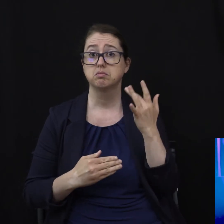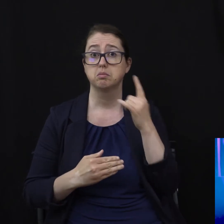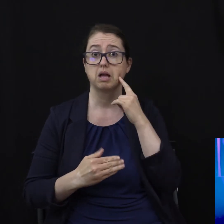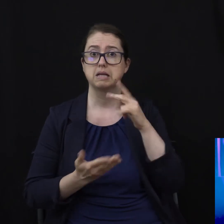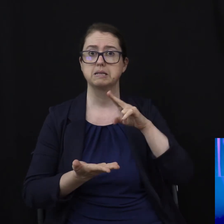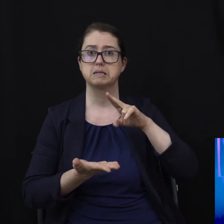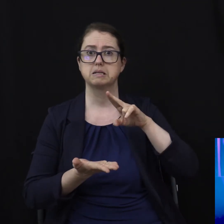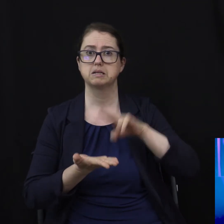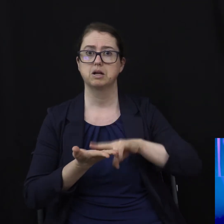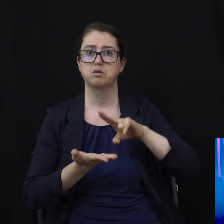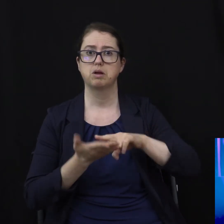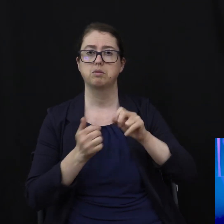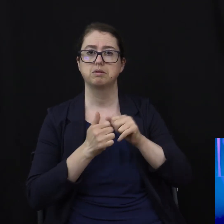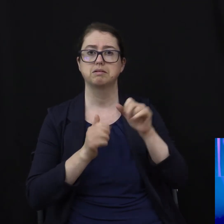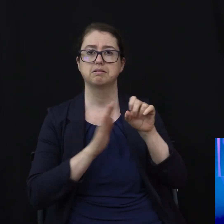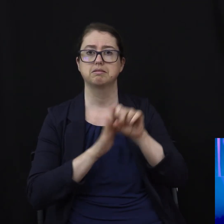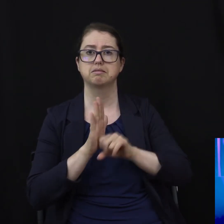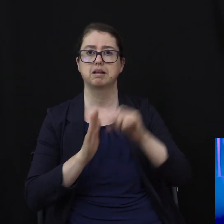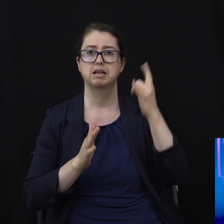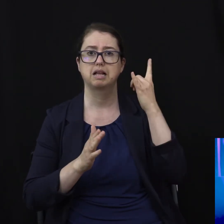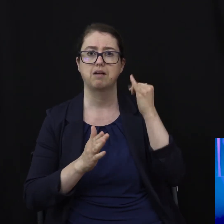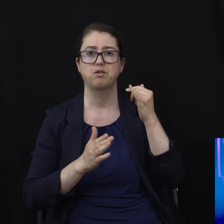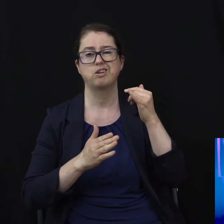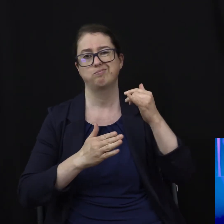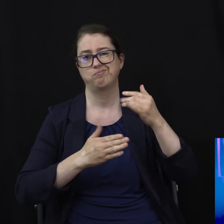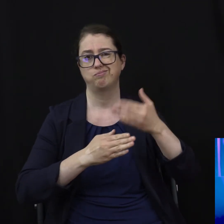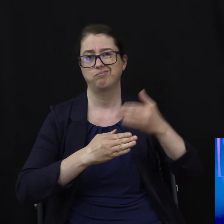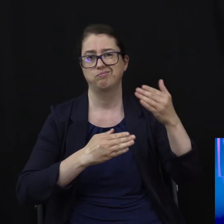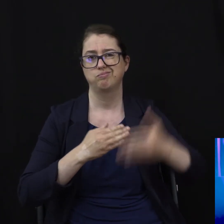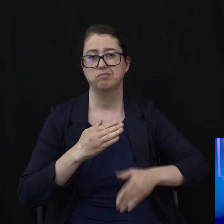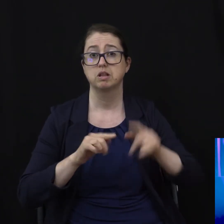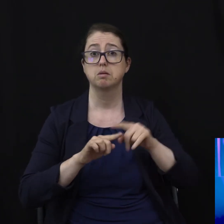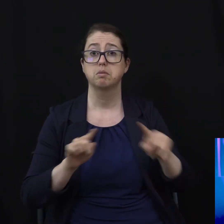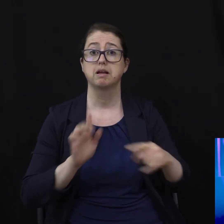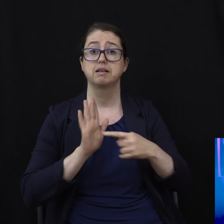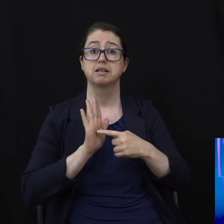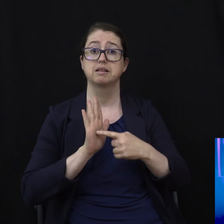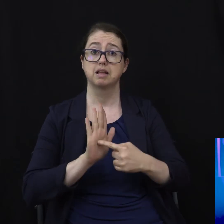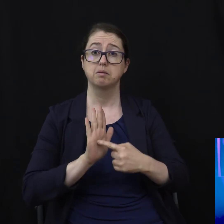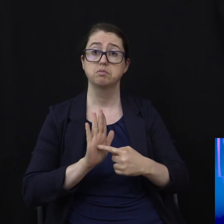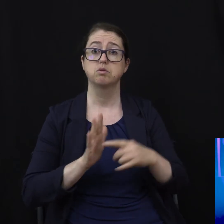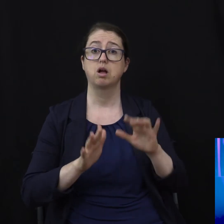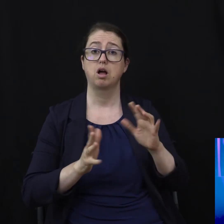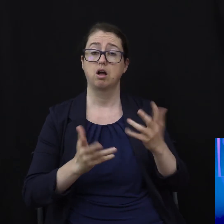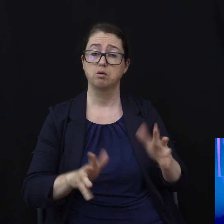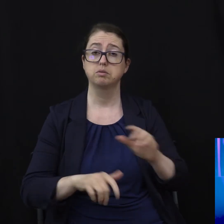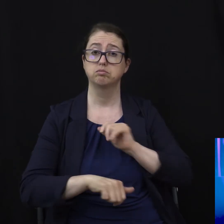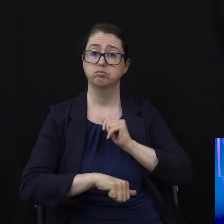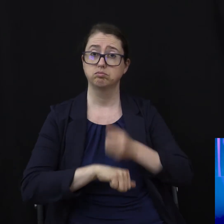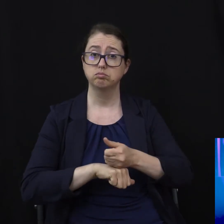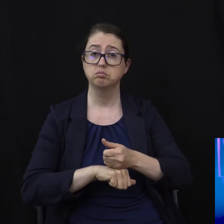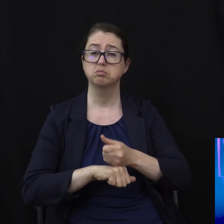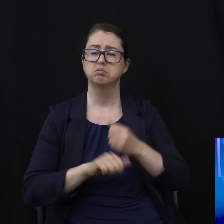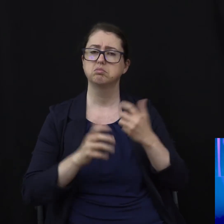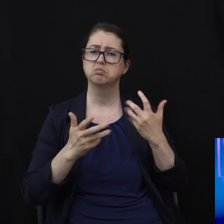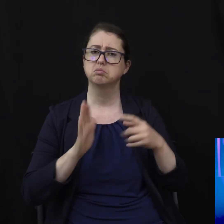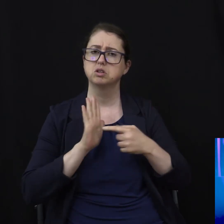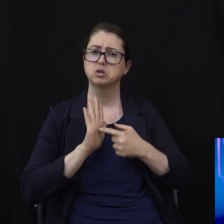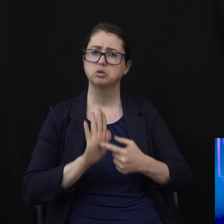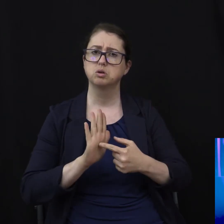California, but the example was set, and it showed us what might be possible. Over the